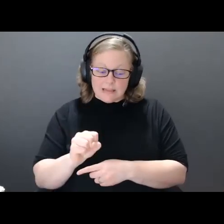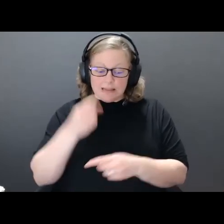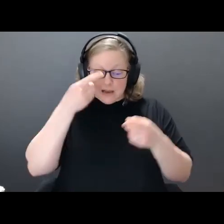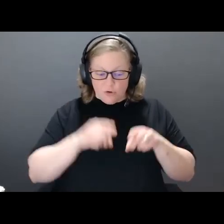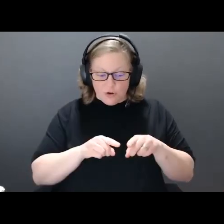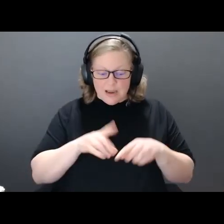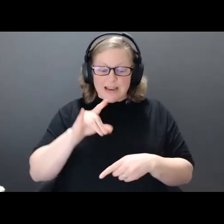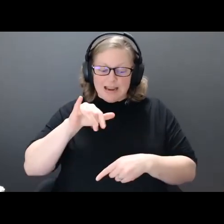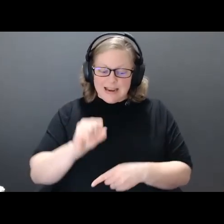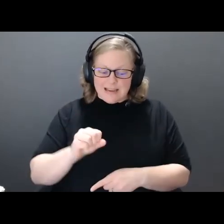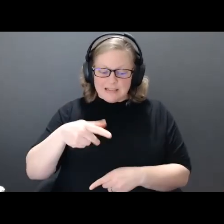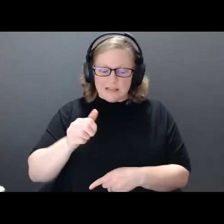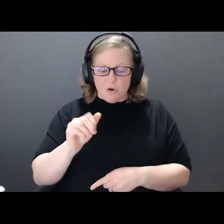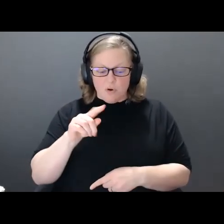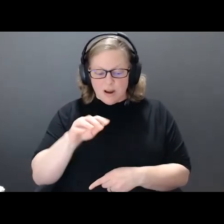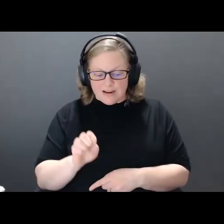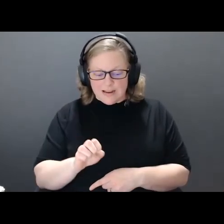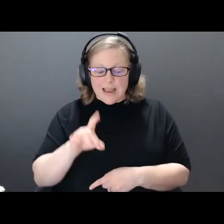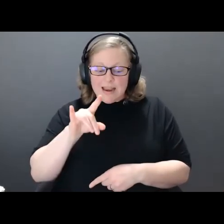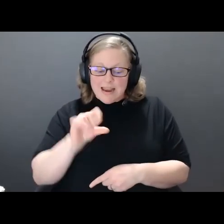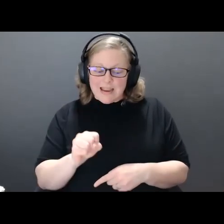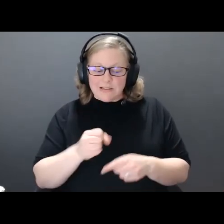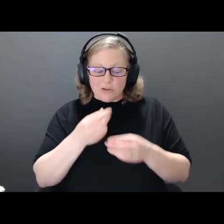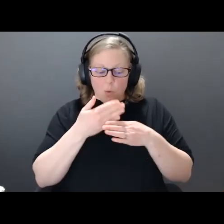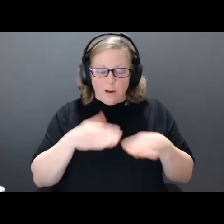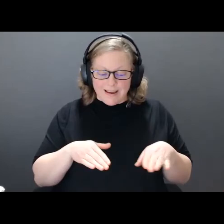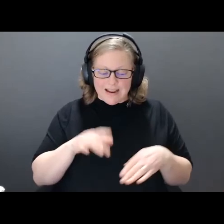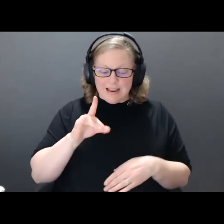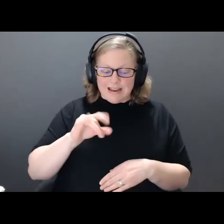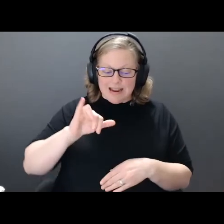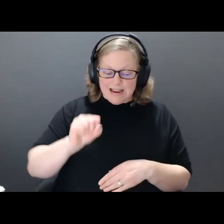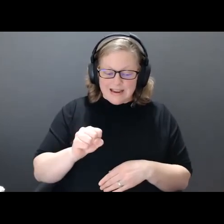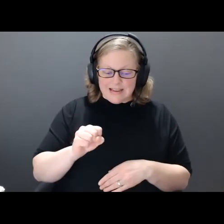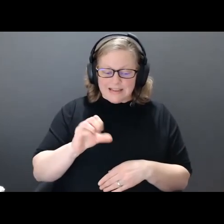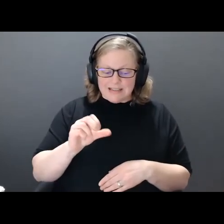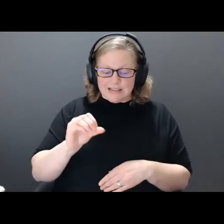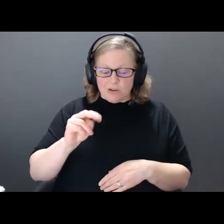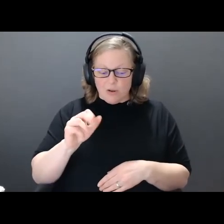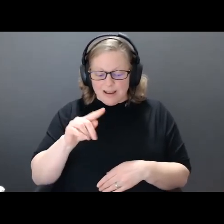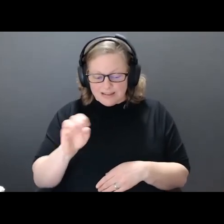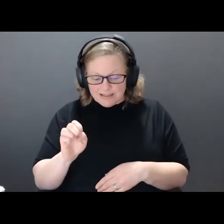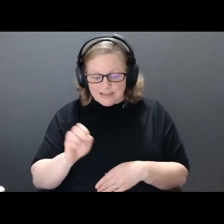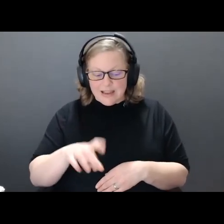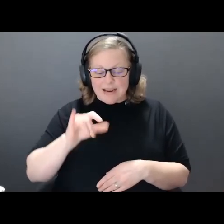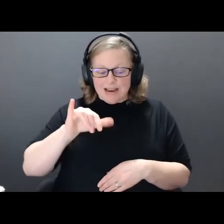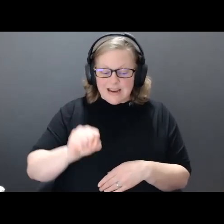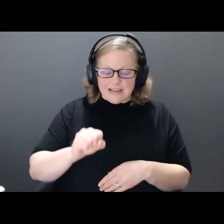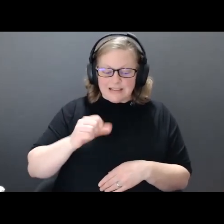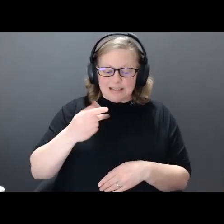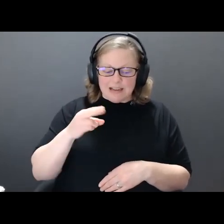Disparate. Dis-quiet. Dis-sonant. Disguise.